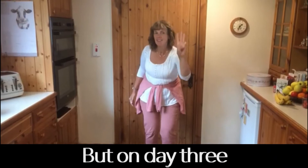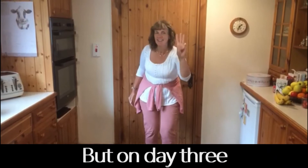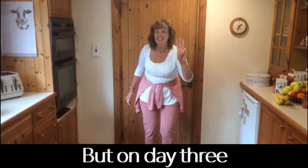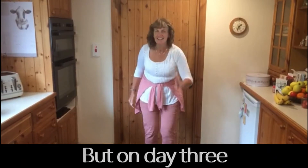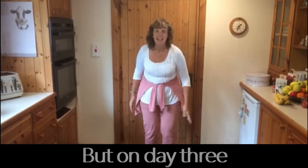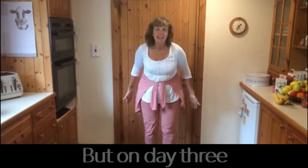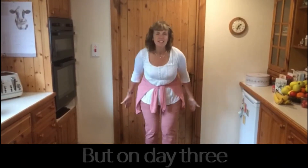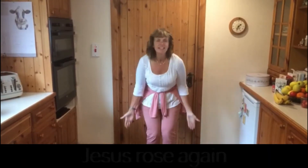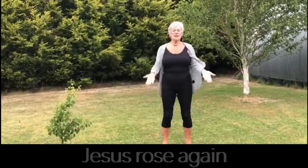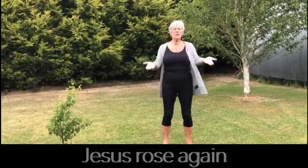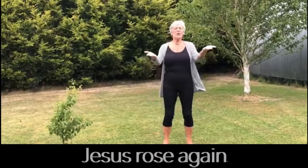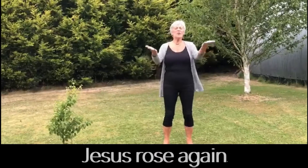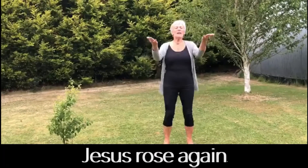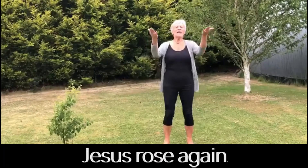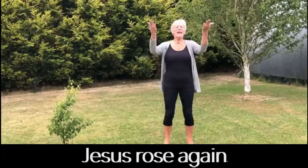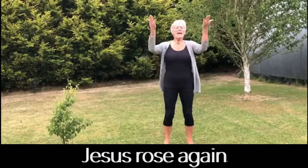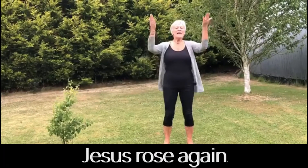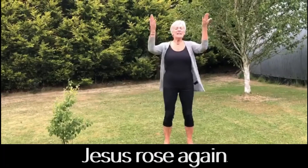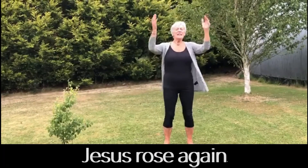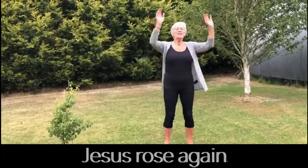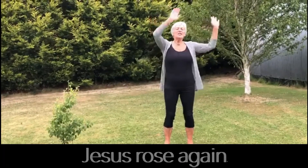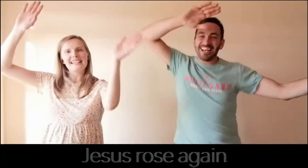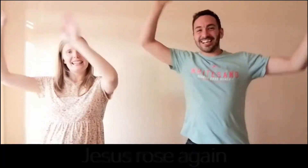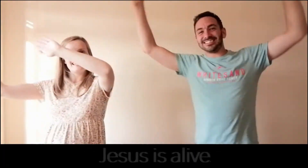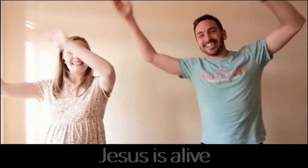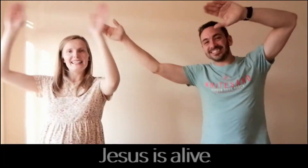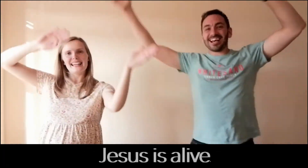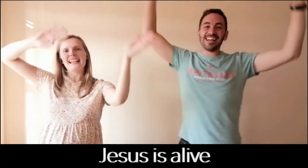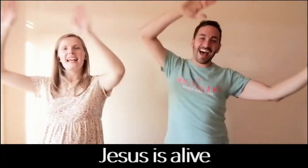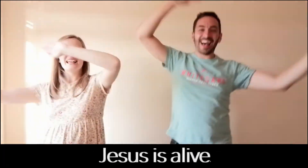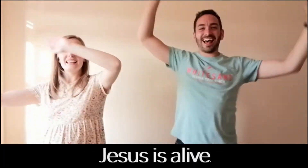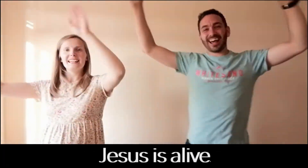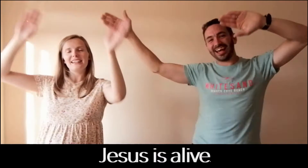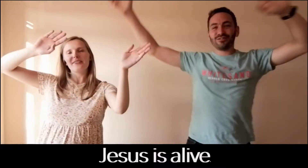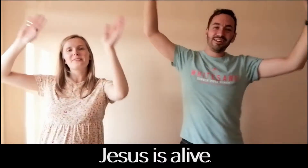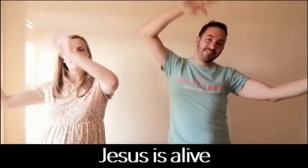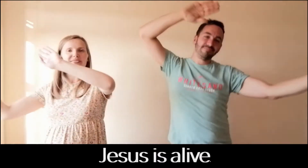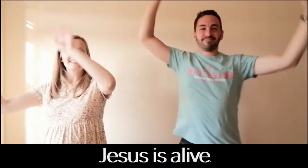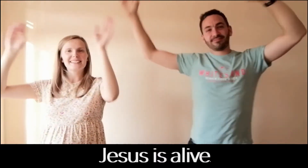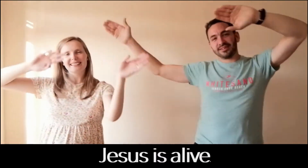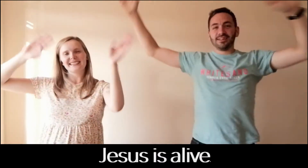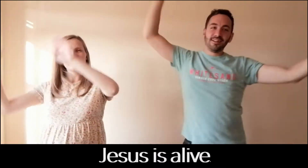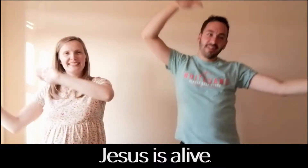day 3, Jesus rose again Jesus is alive